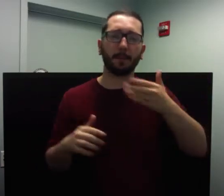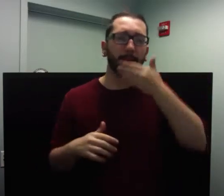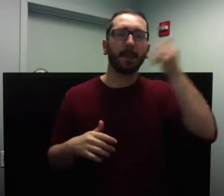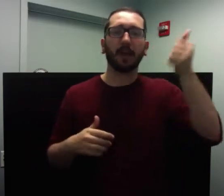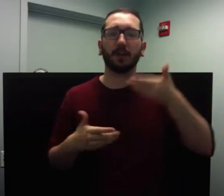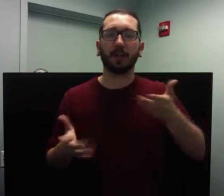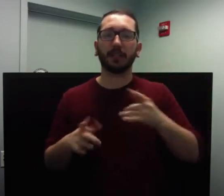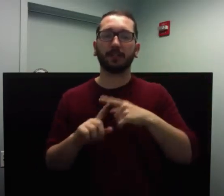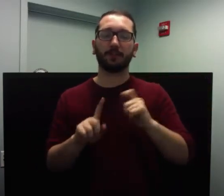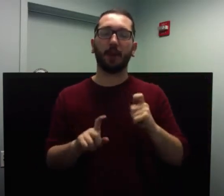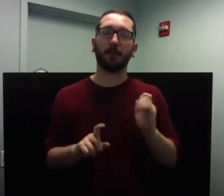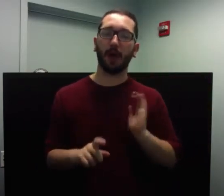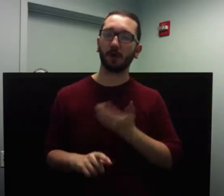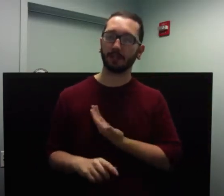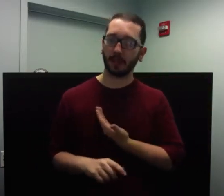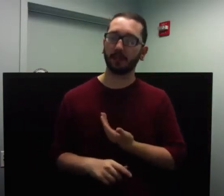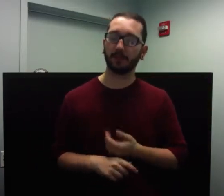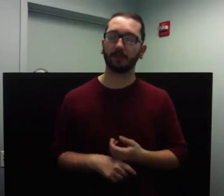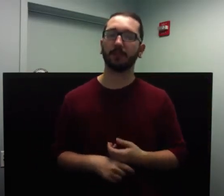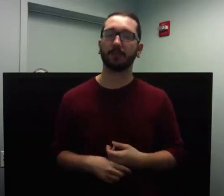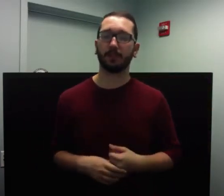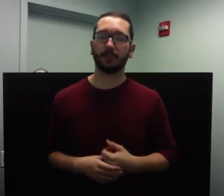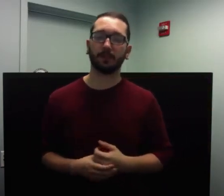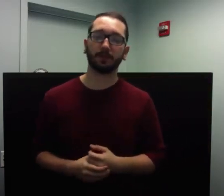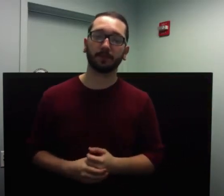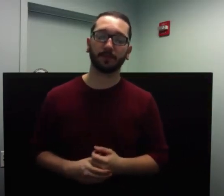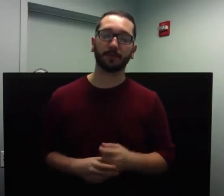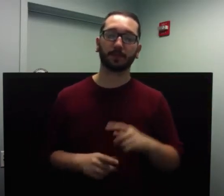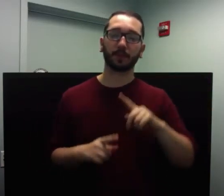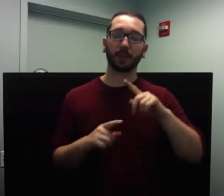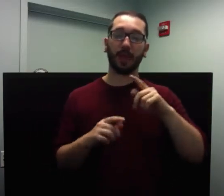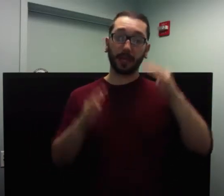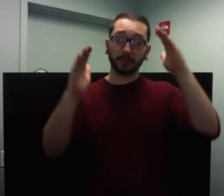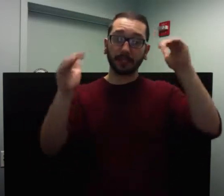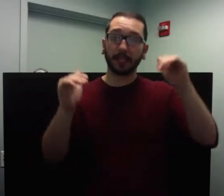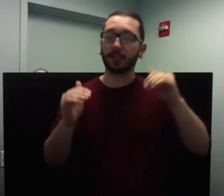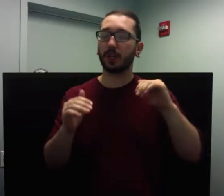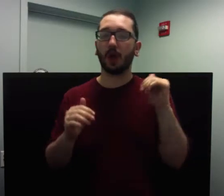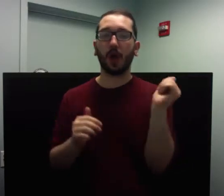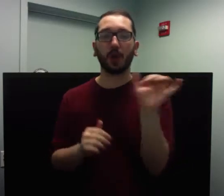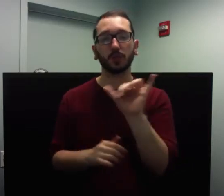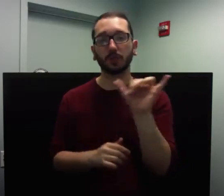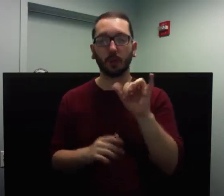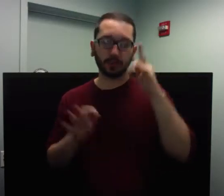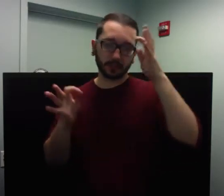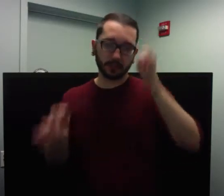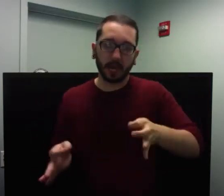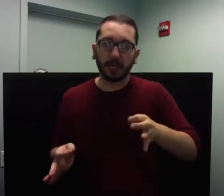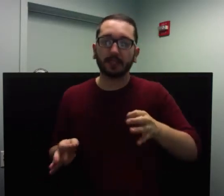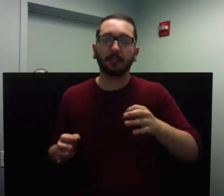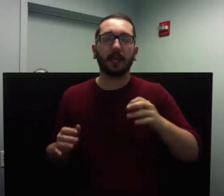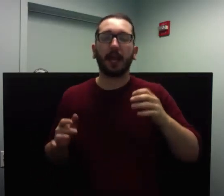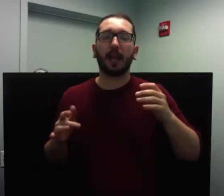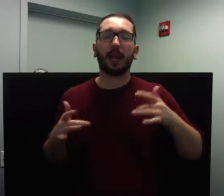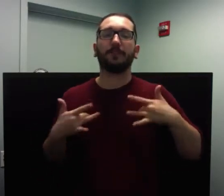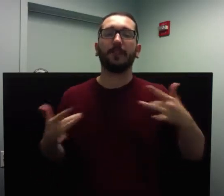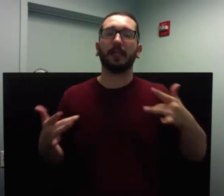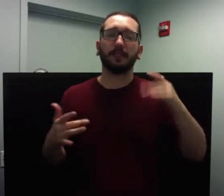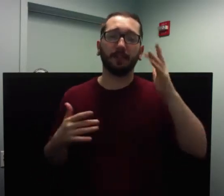Expectation is another very powerful determiner of events. I'd like to share a story with you about a young